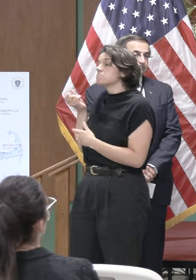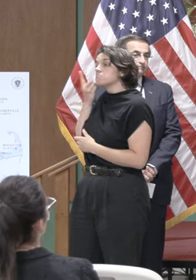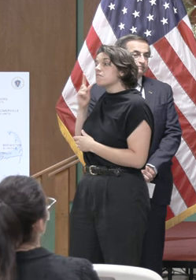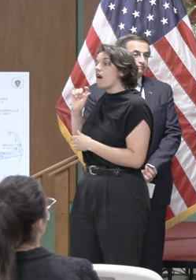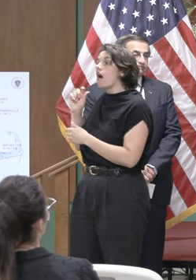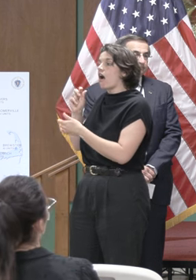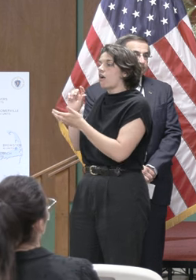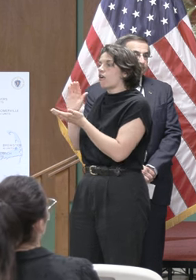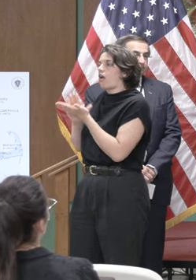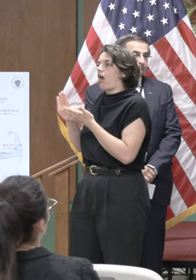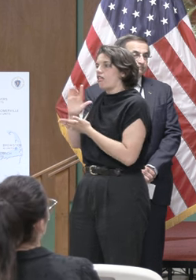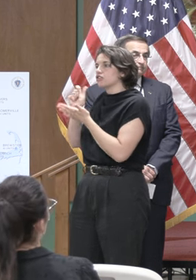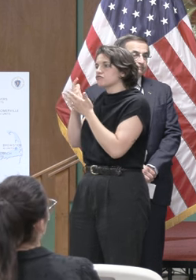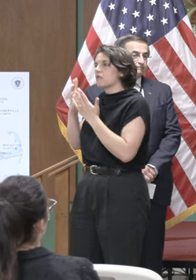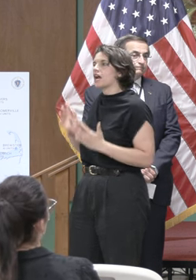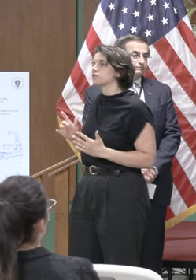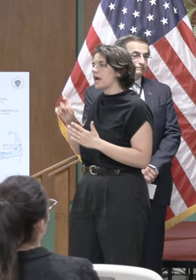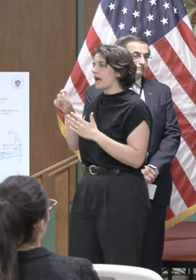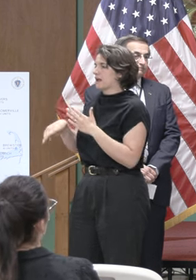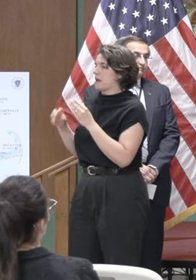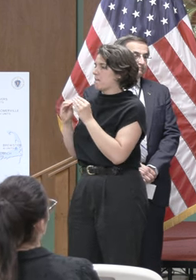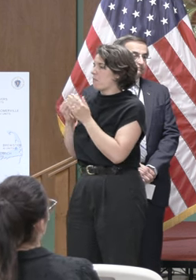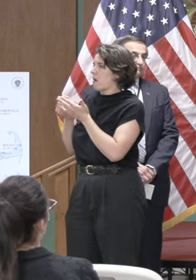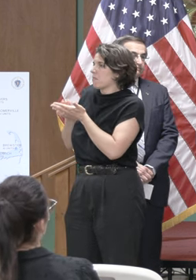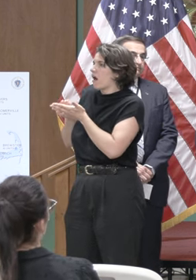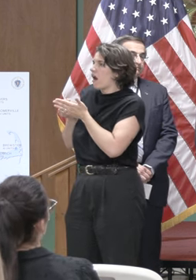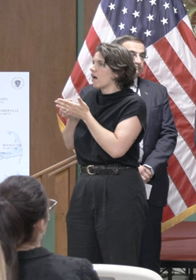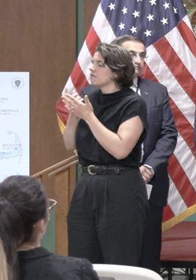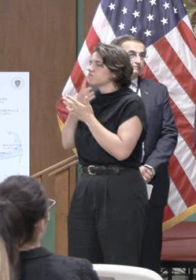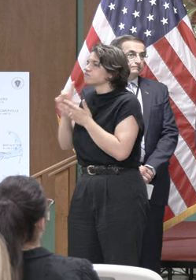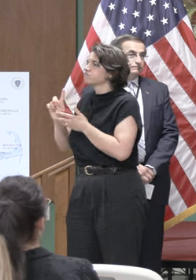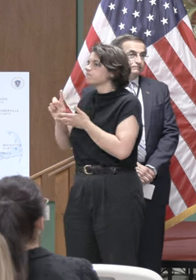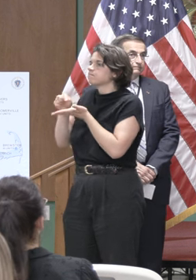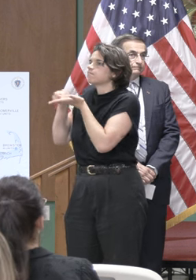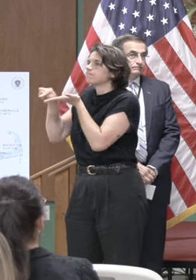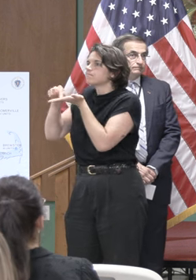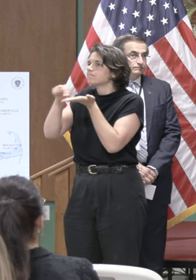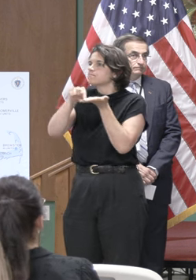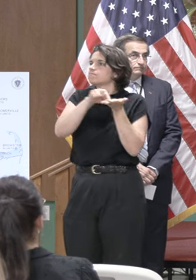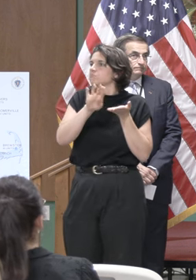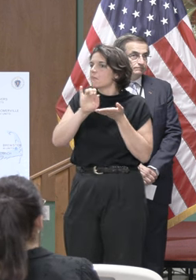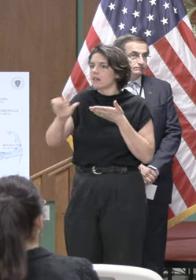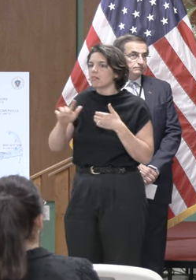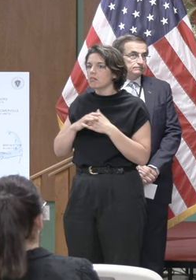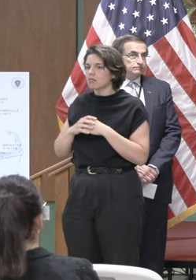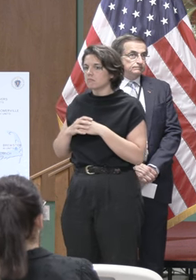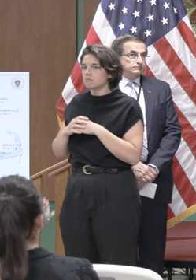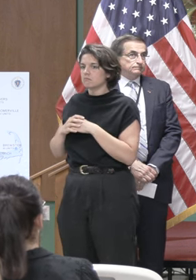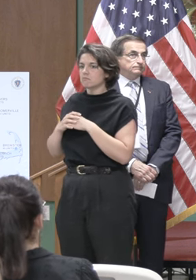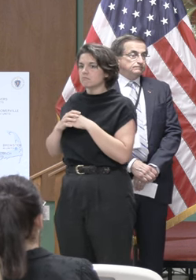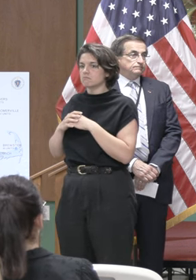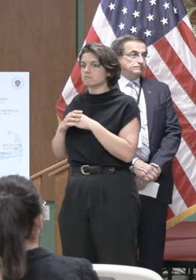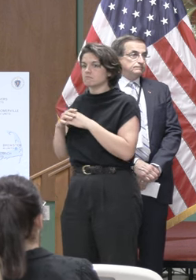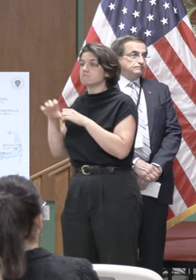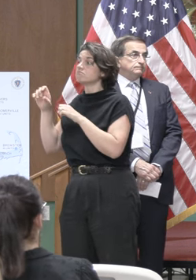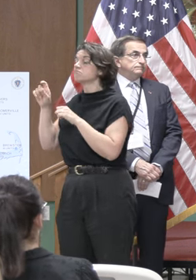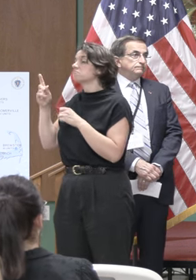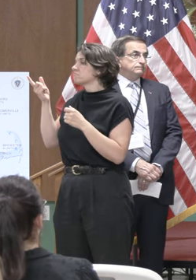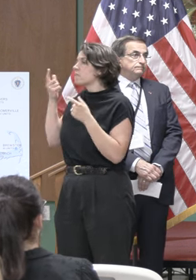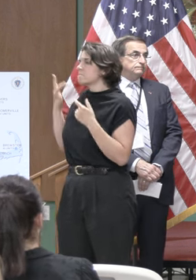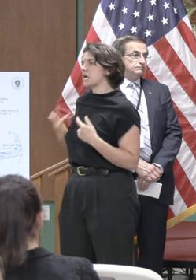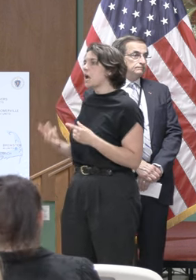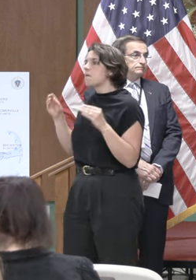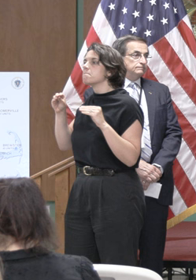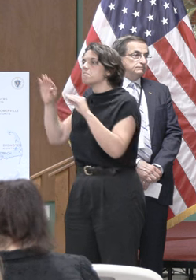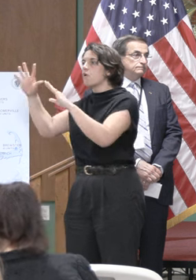somewhere else it impacts our teachers first responders our public workers who are sometimes spending up